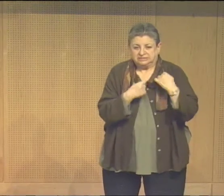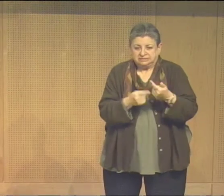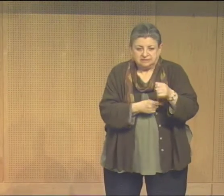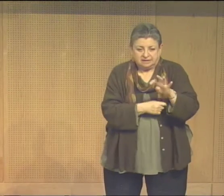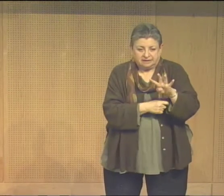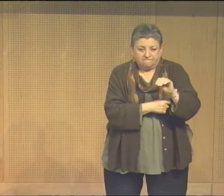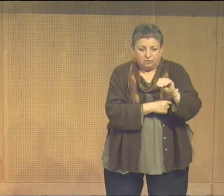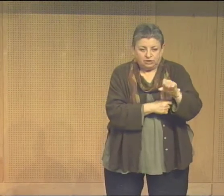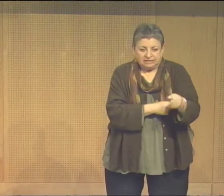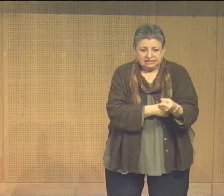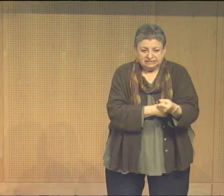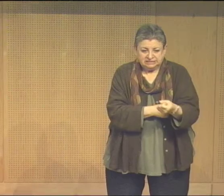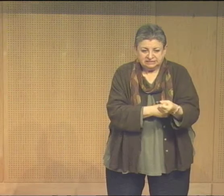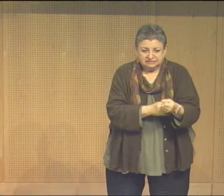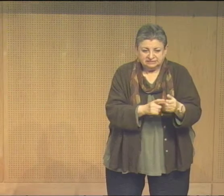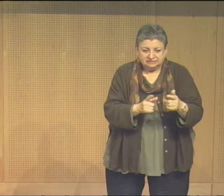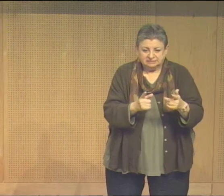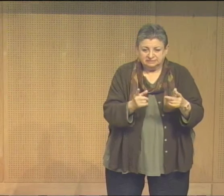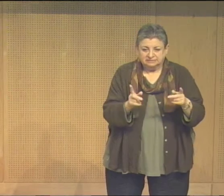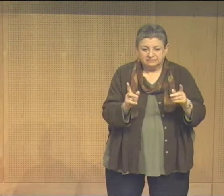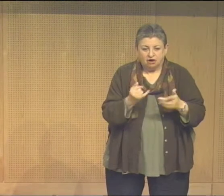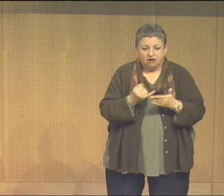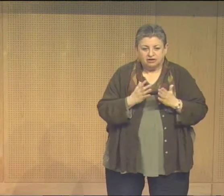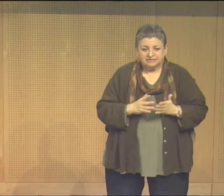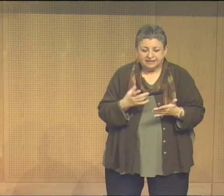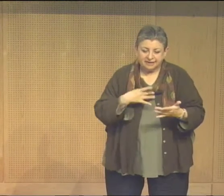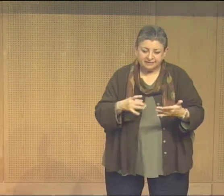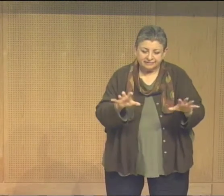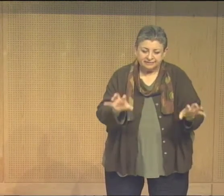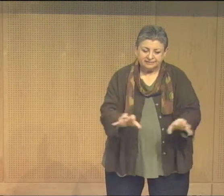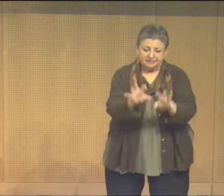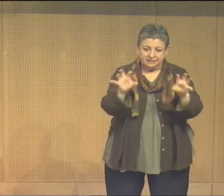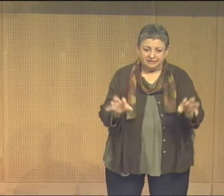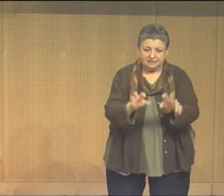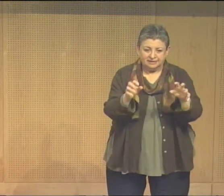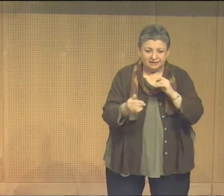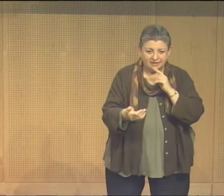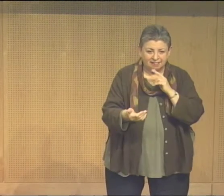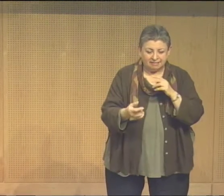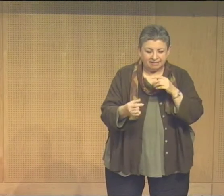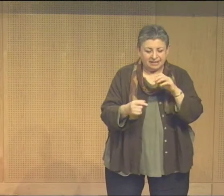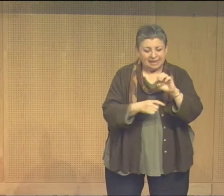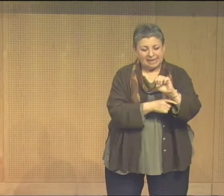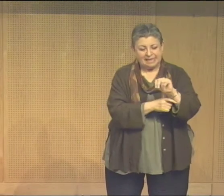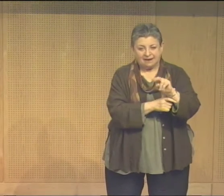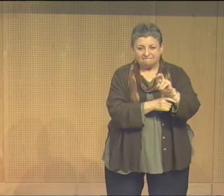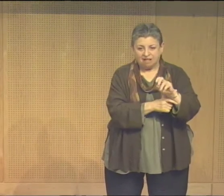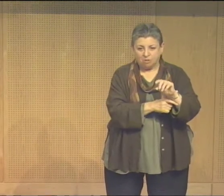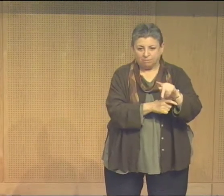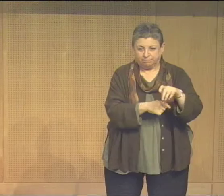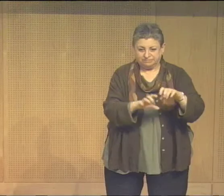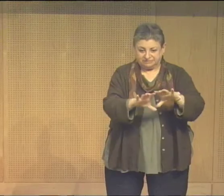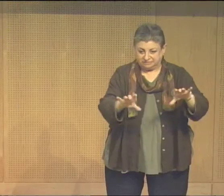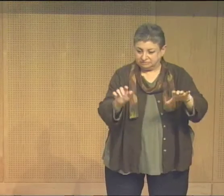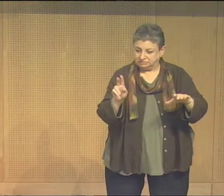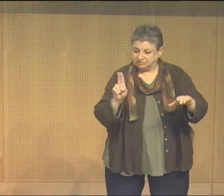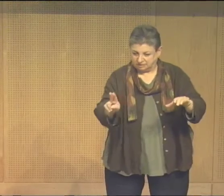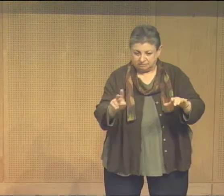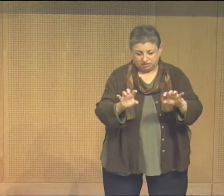well it's been popular since the 40s artists like to create like to decorate